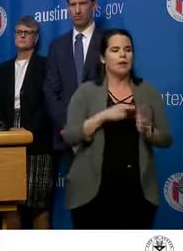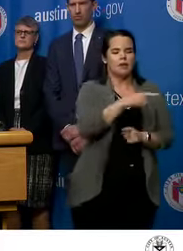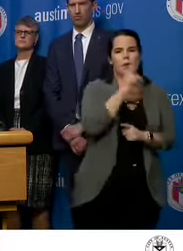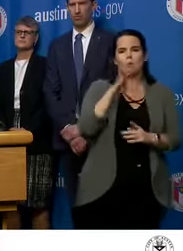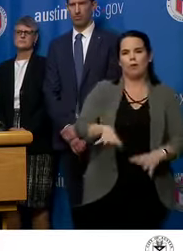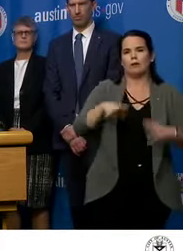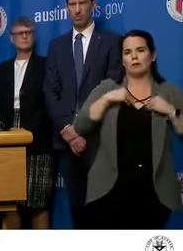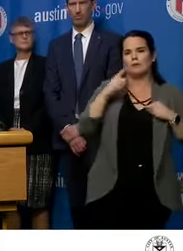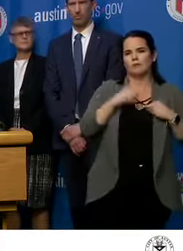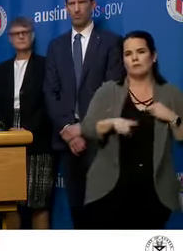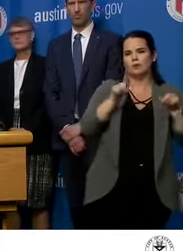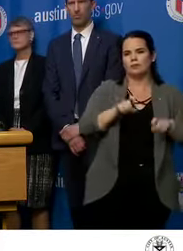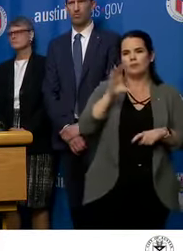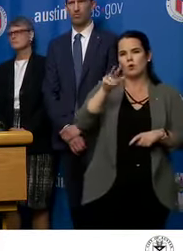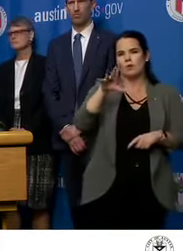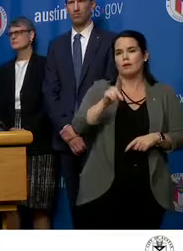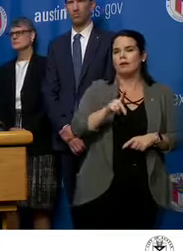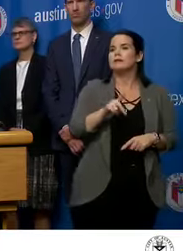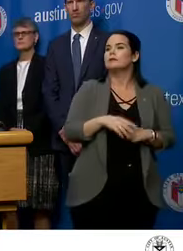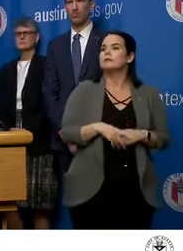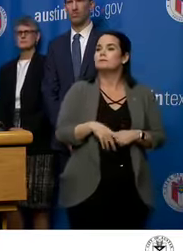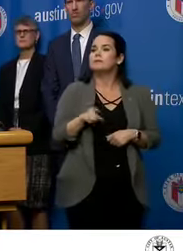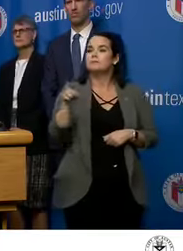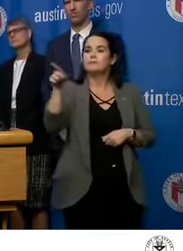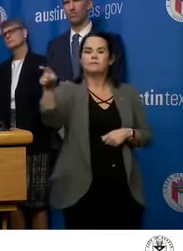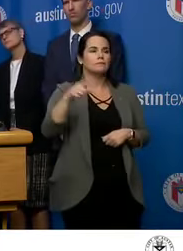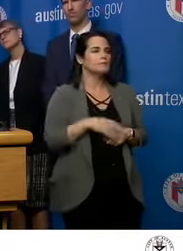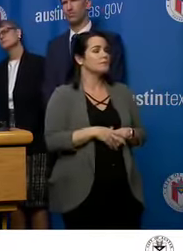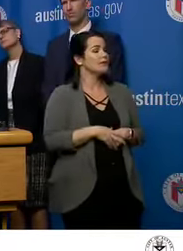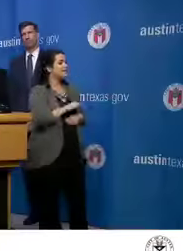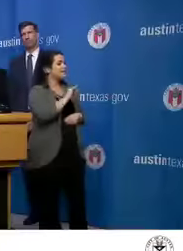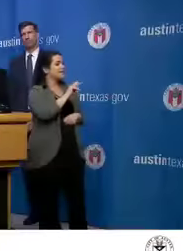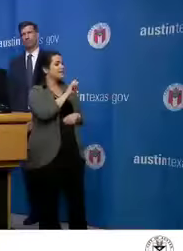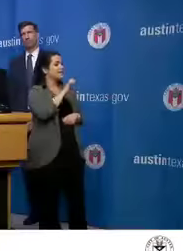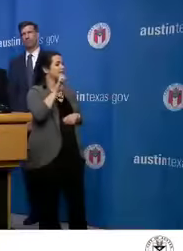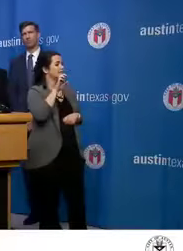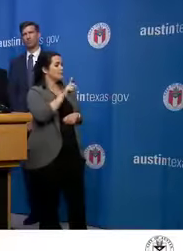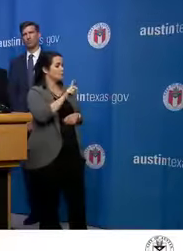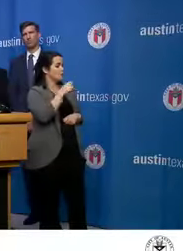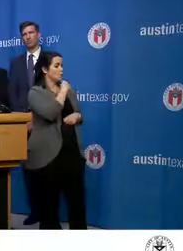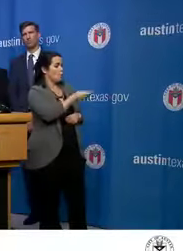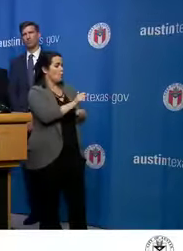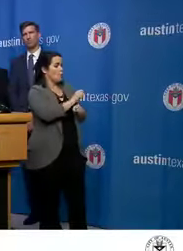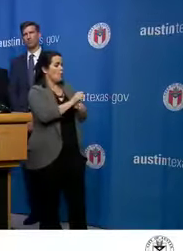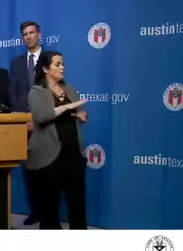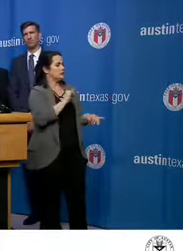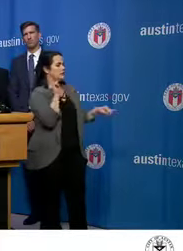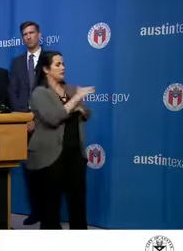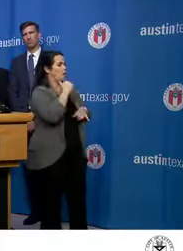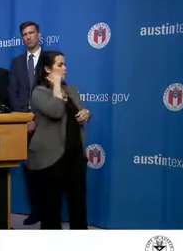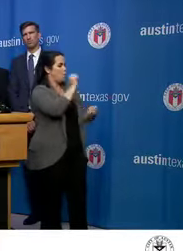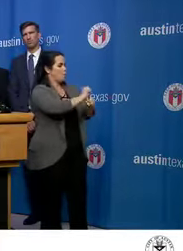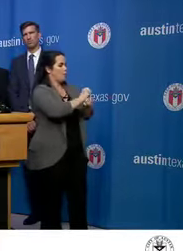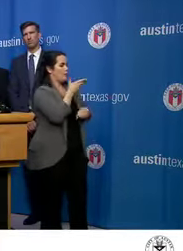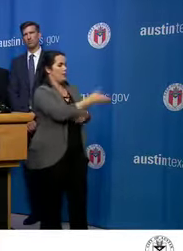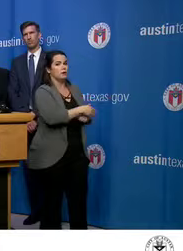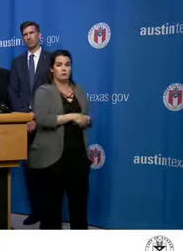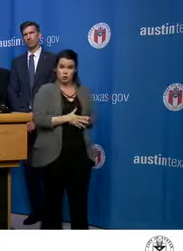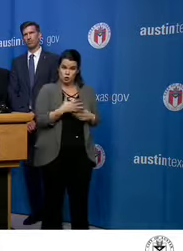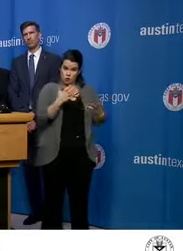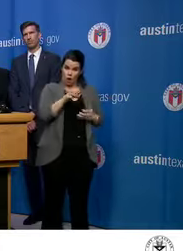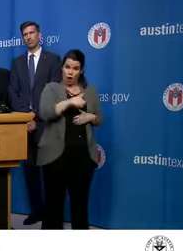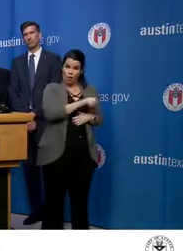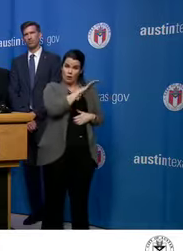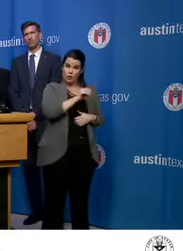testing for COVID-19. Last question over here. Indeed is said employees should work from home. Do you feel like this is something you would like to see other major